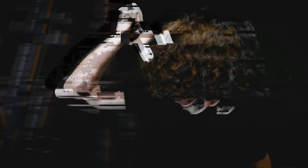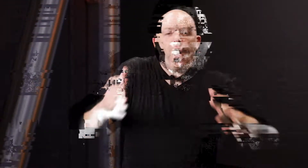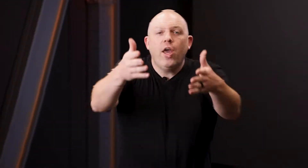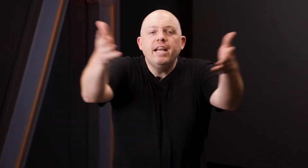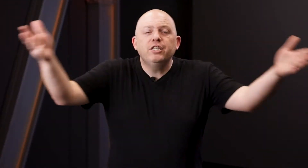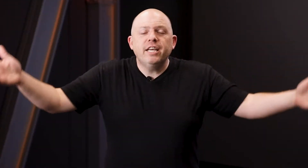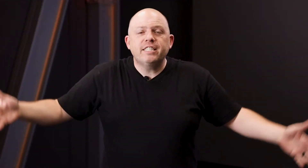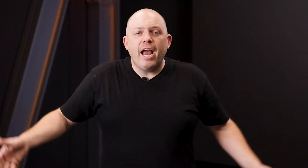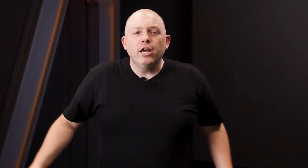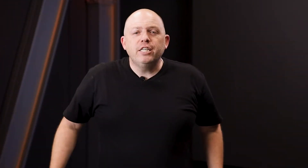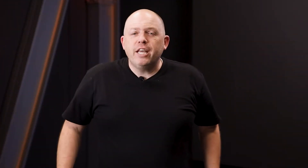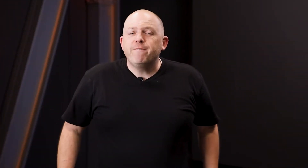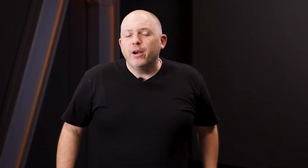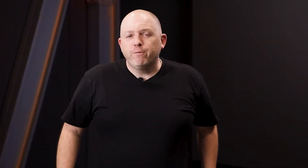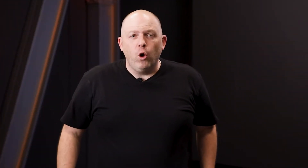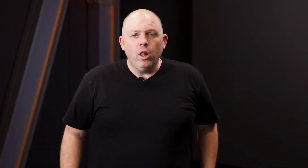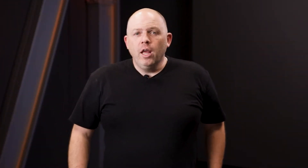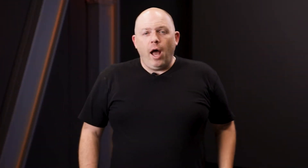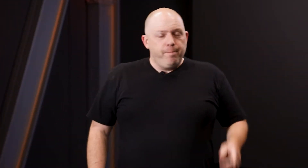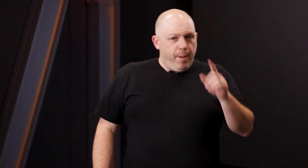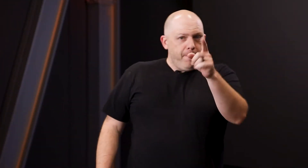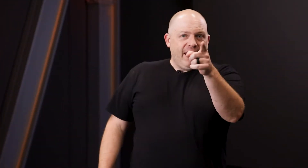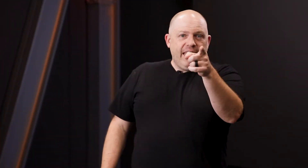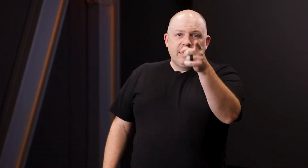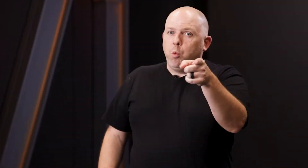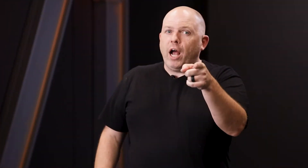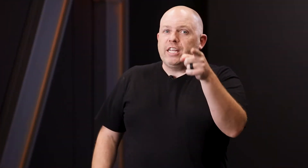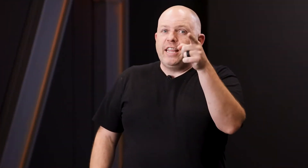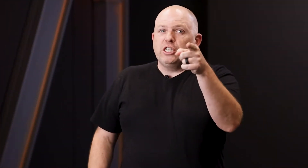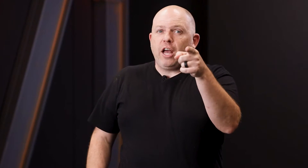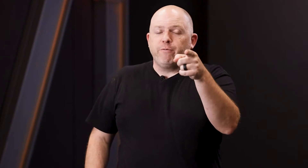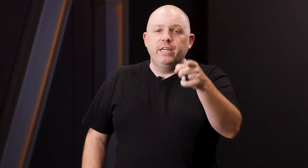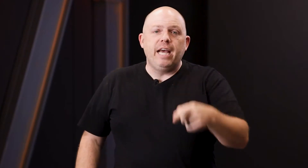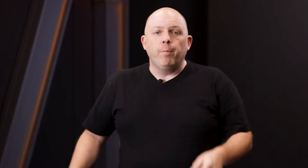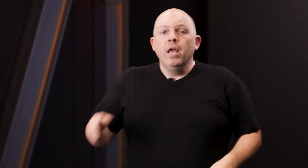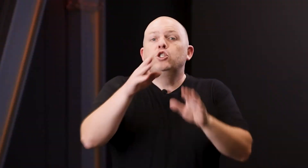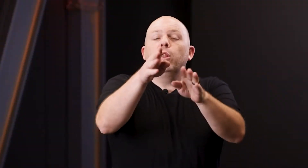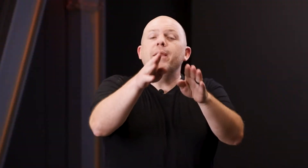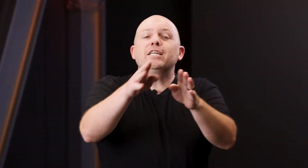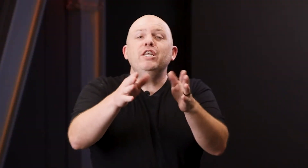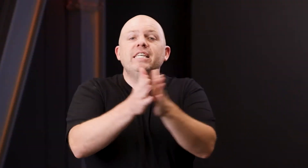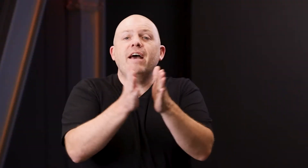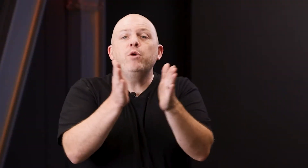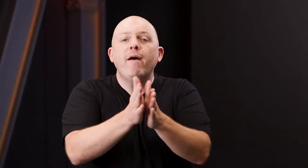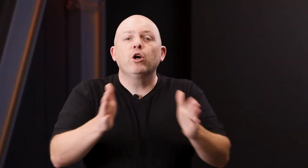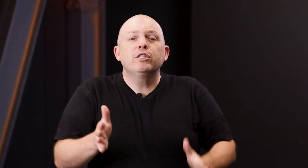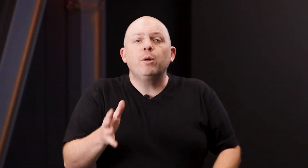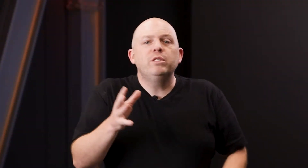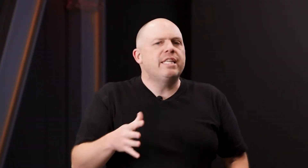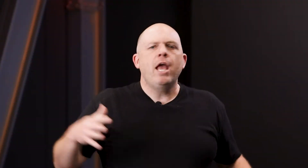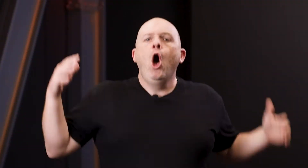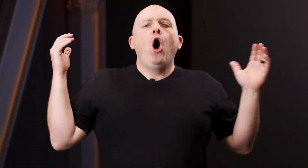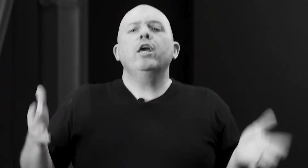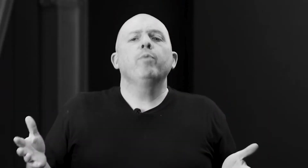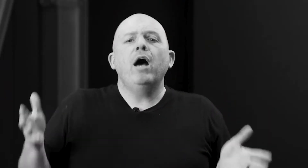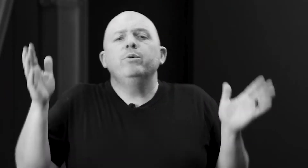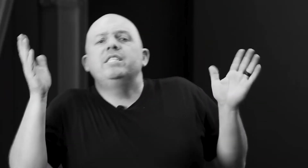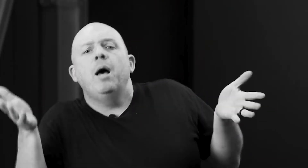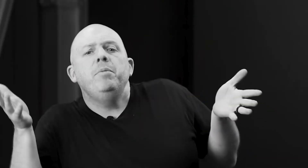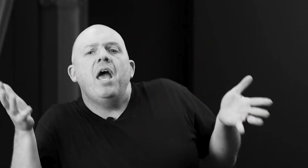Okay, did you get scared? Did you get fearful? I bet my kids watched that. They just got freaked out. So let me ask you this. Have you ever heard someone say, I'll get around to it someday.